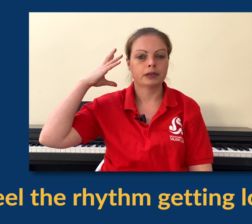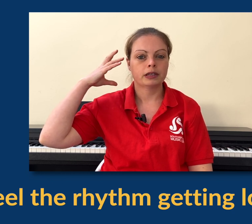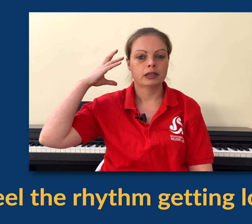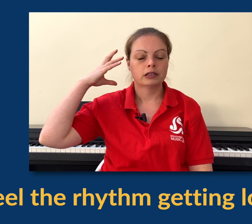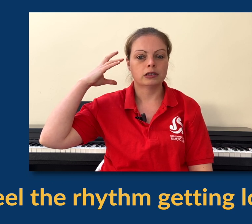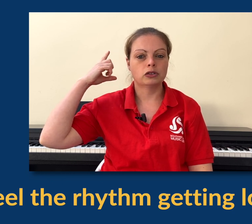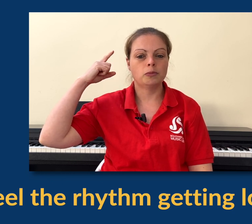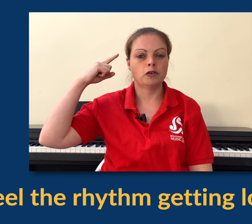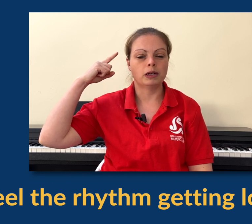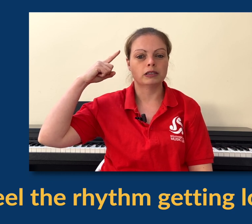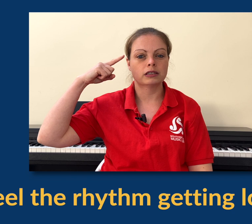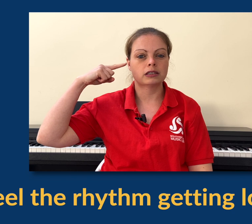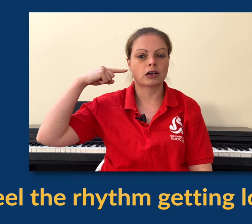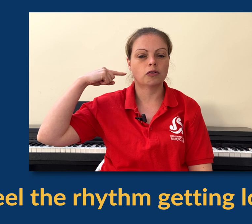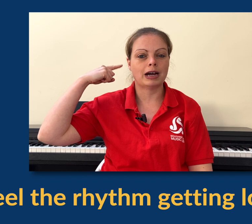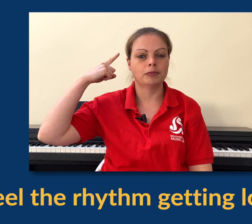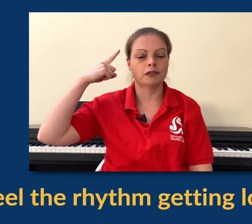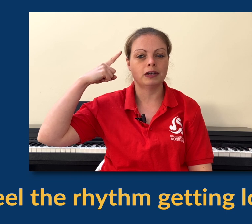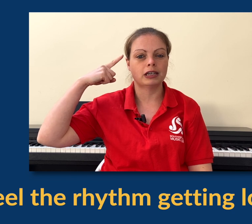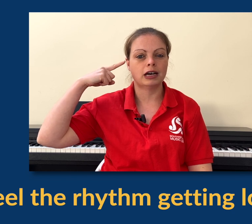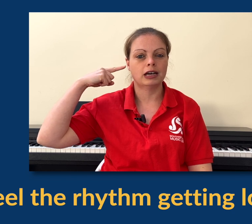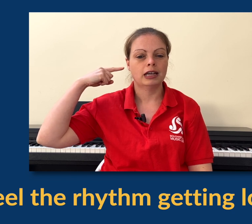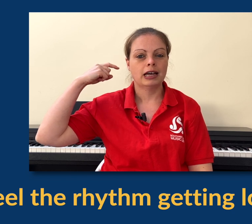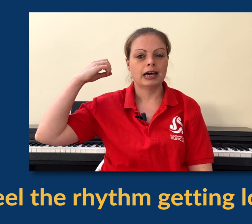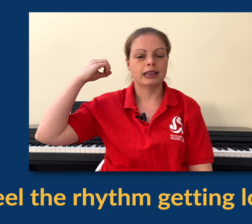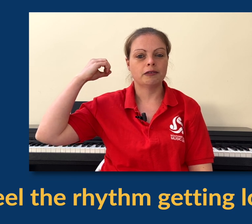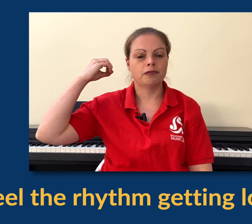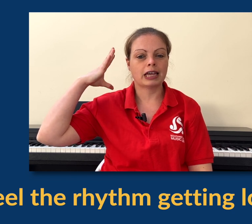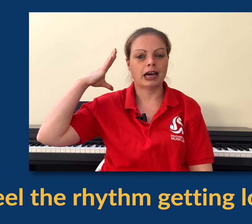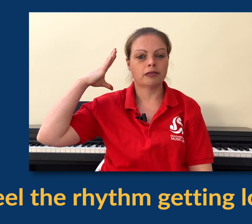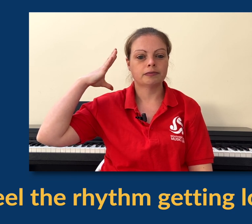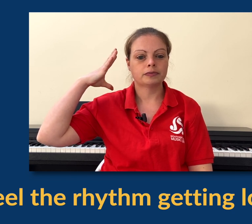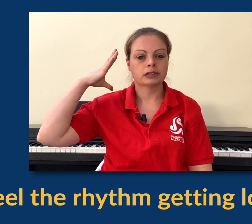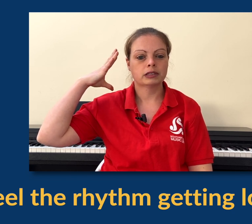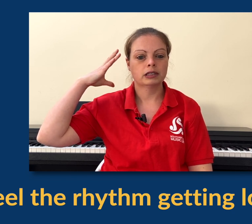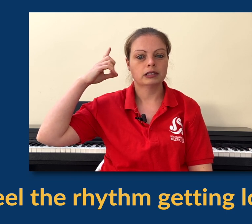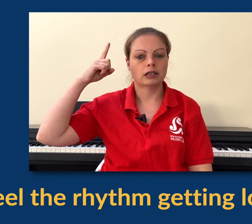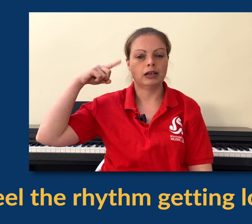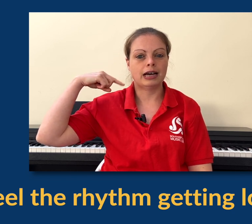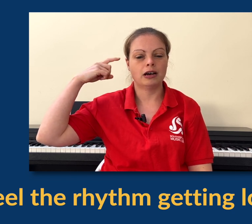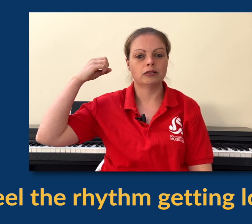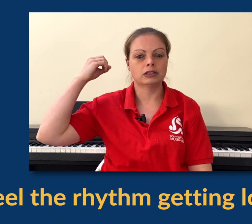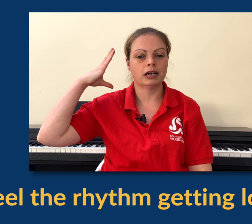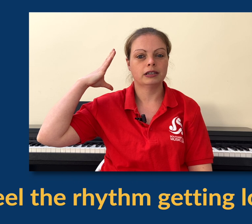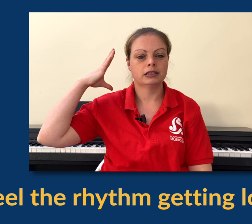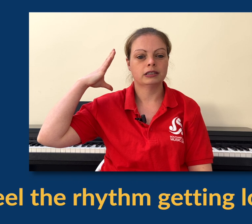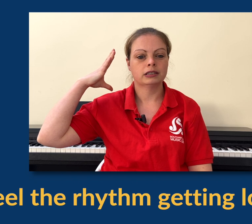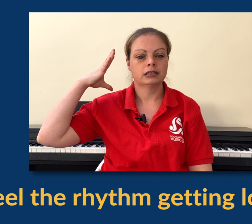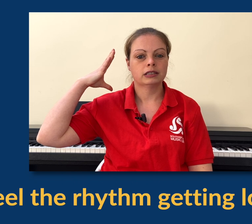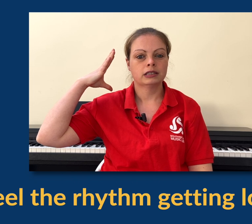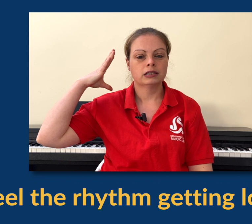in. So two movements, circle round with your finger and then flick it out. So louder.